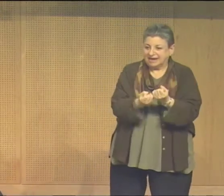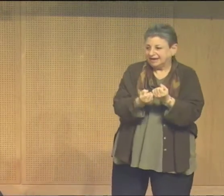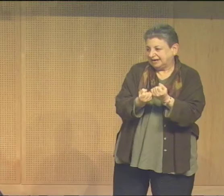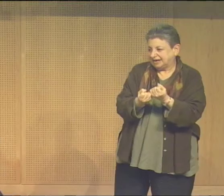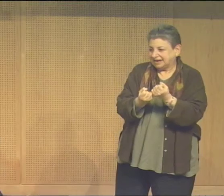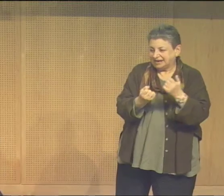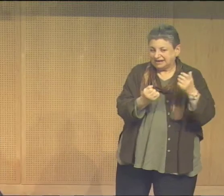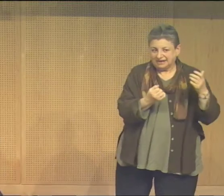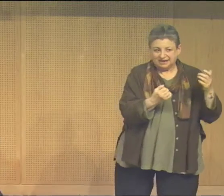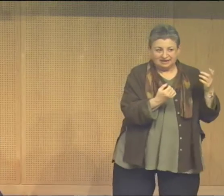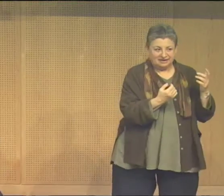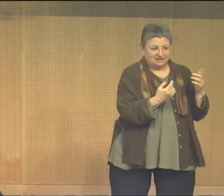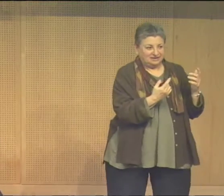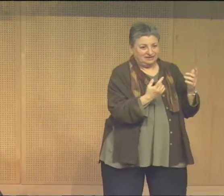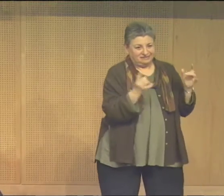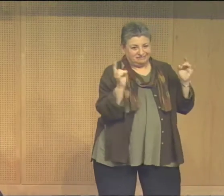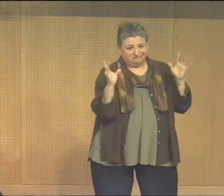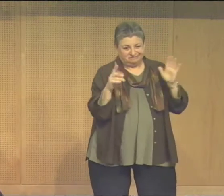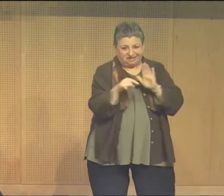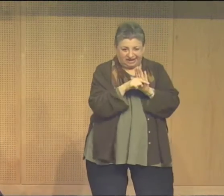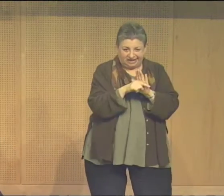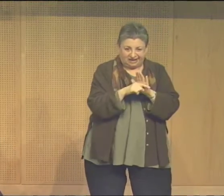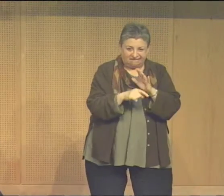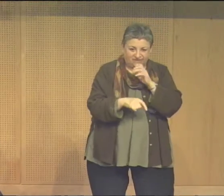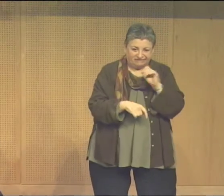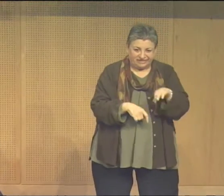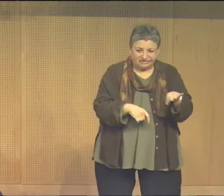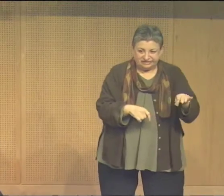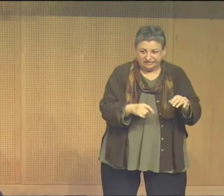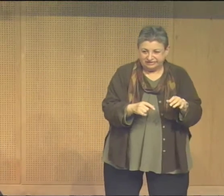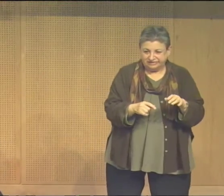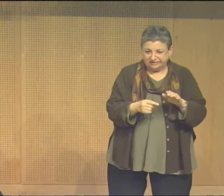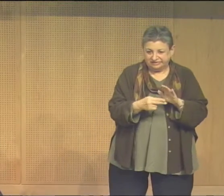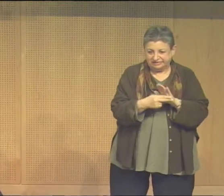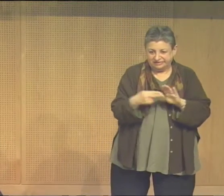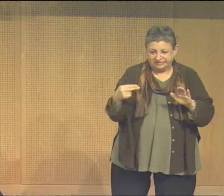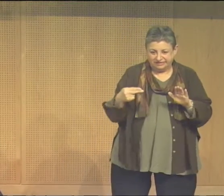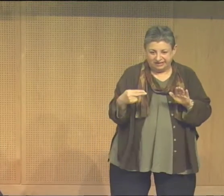given to us by hearing society they've been horribly negative